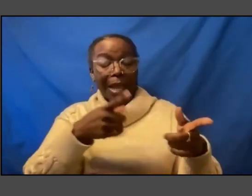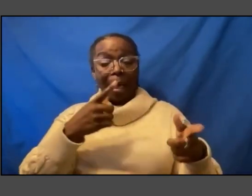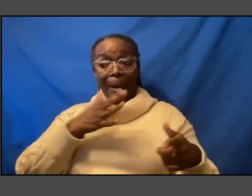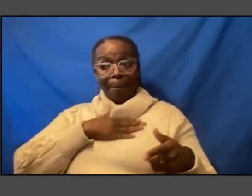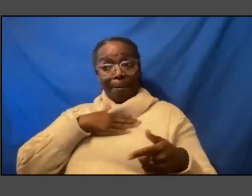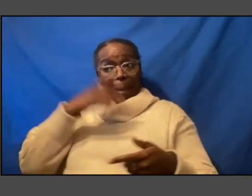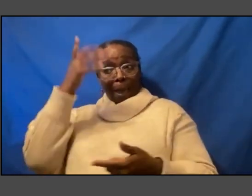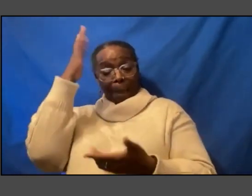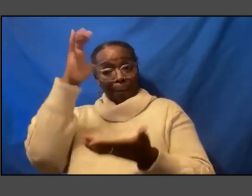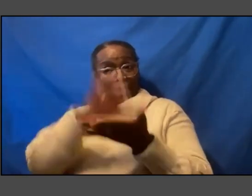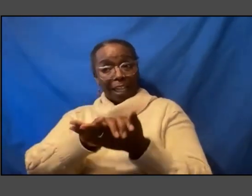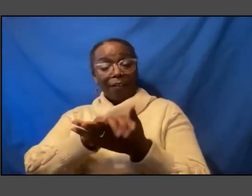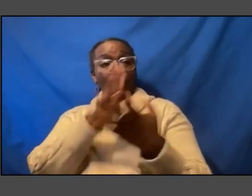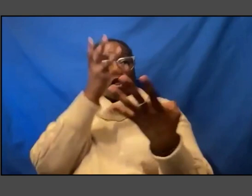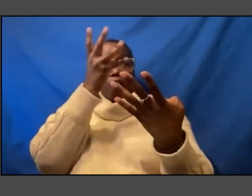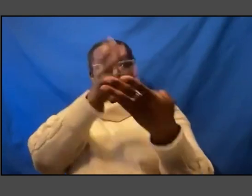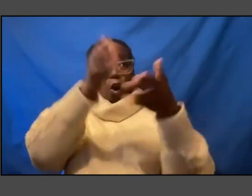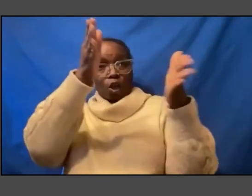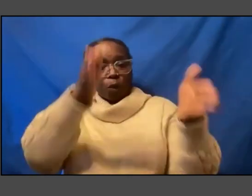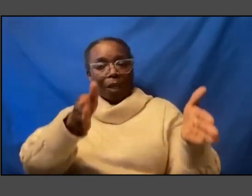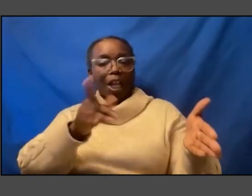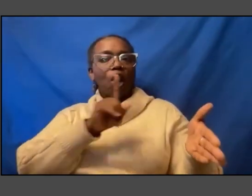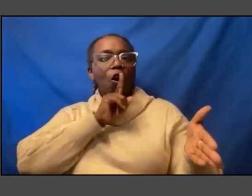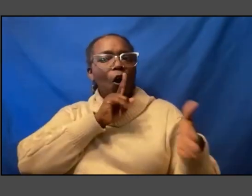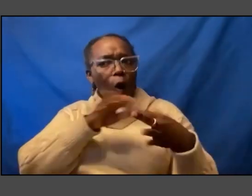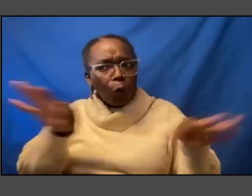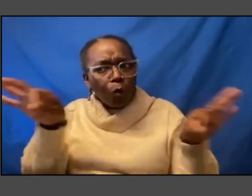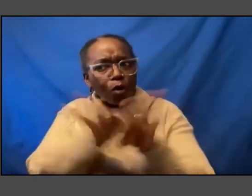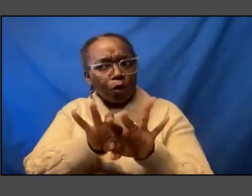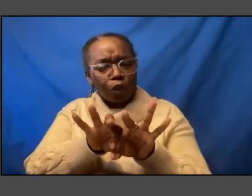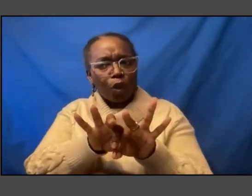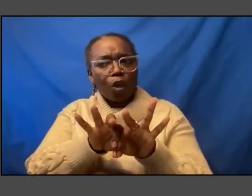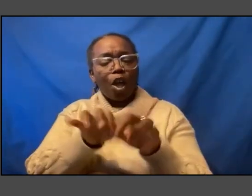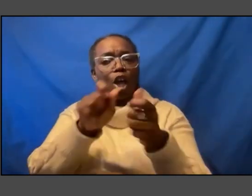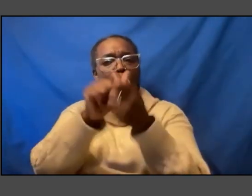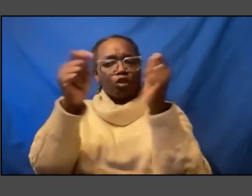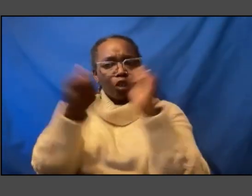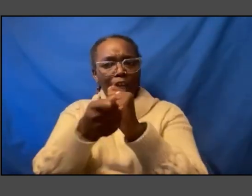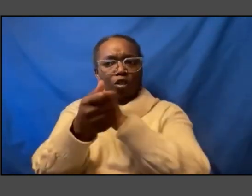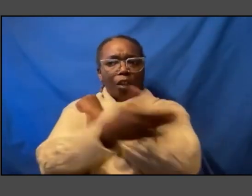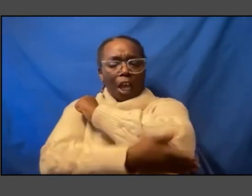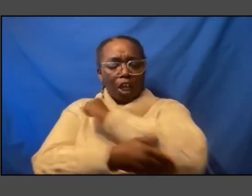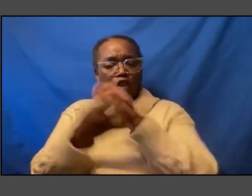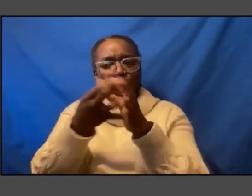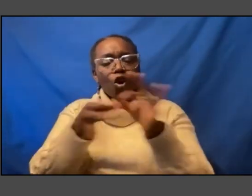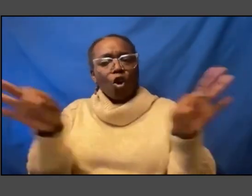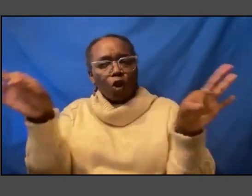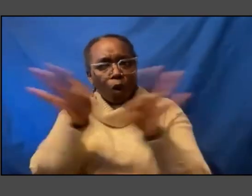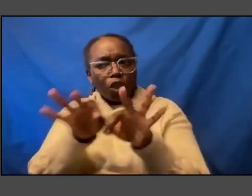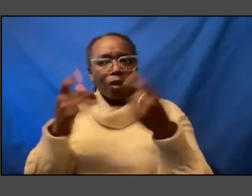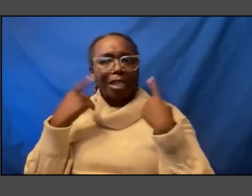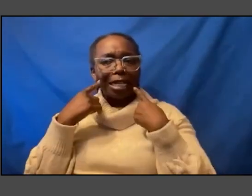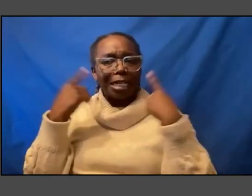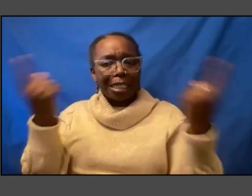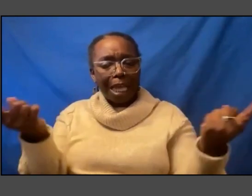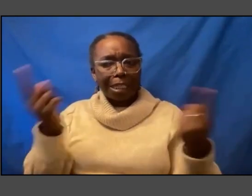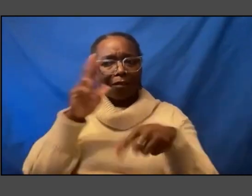are crucial to change in this country crucial to the success of the nation but also the